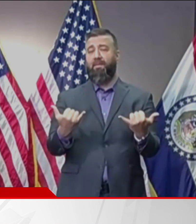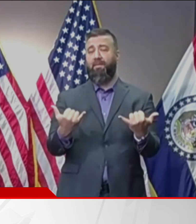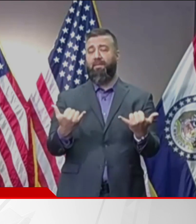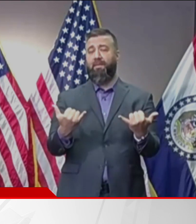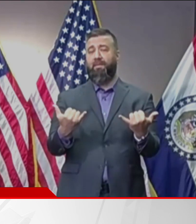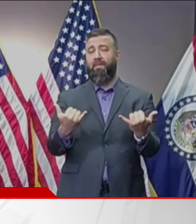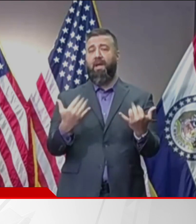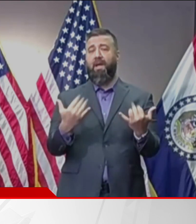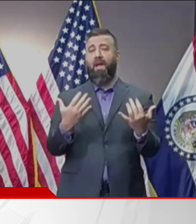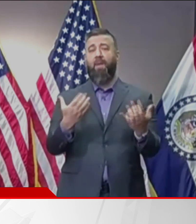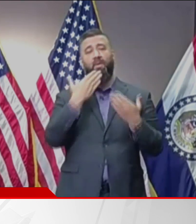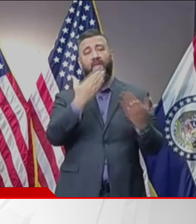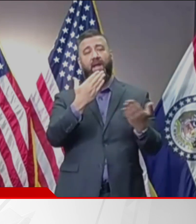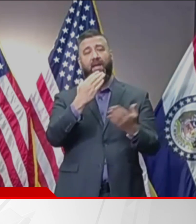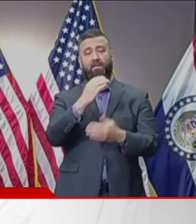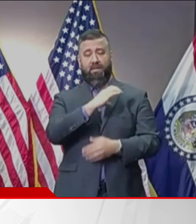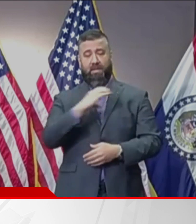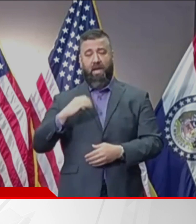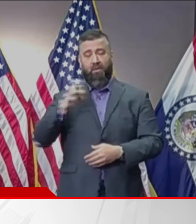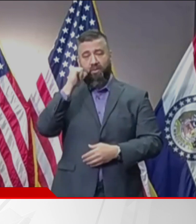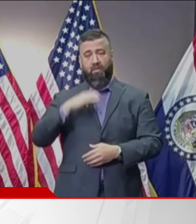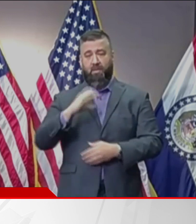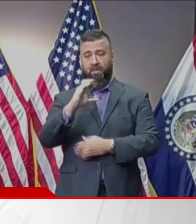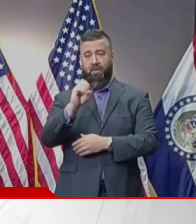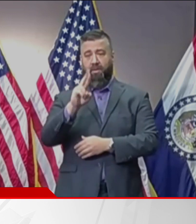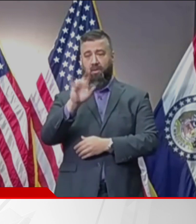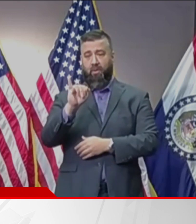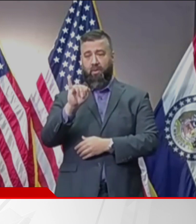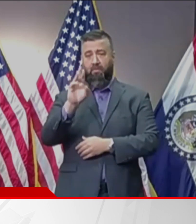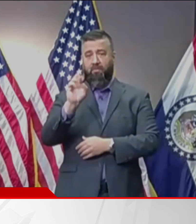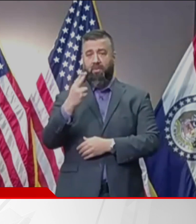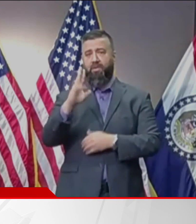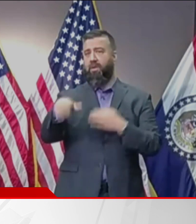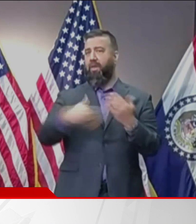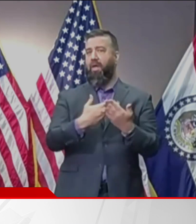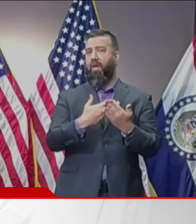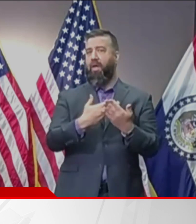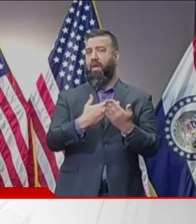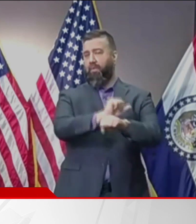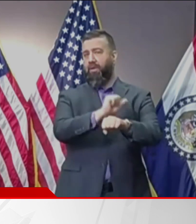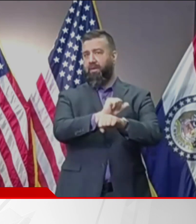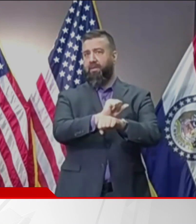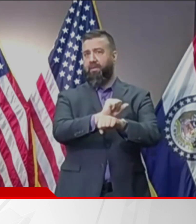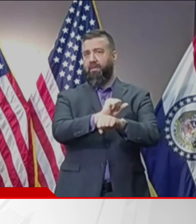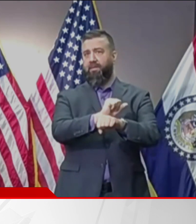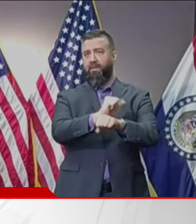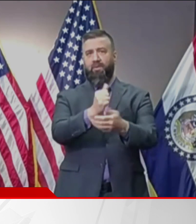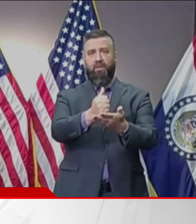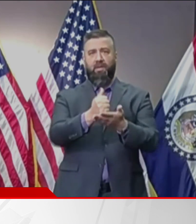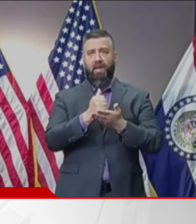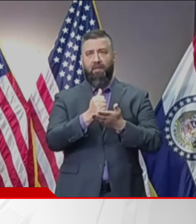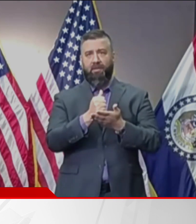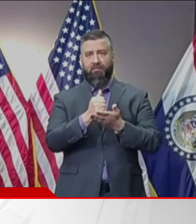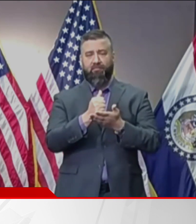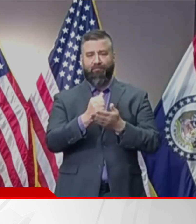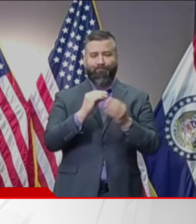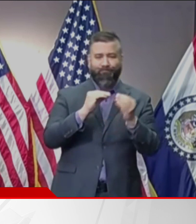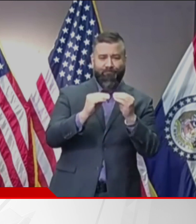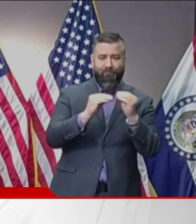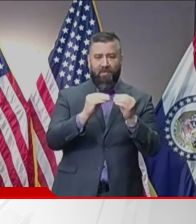Bush for her work in refocusing us on all of the challenges that our most vulnerable folks in our community face.